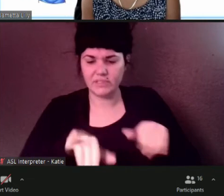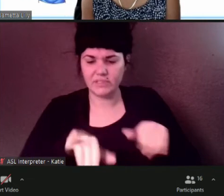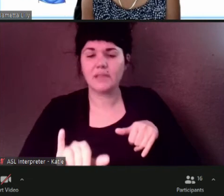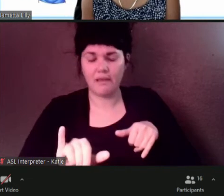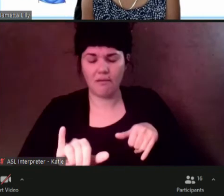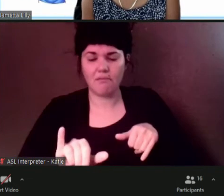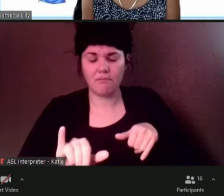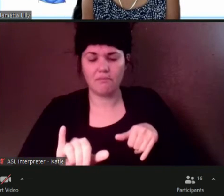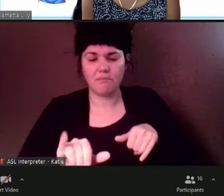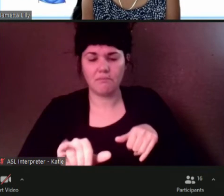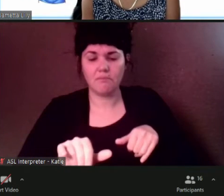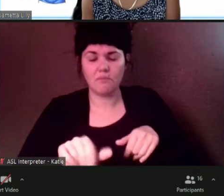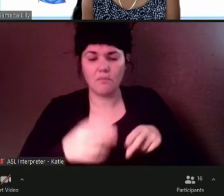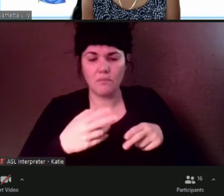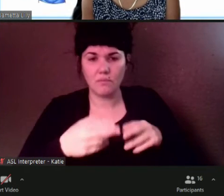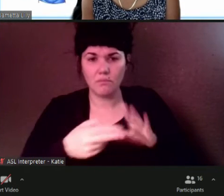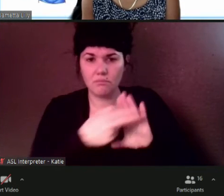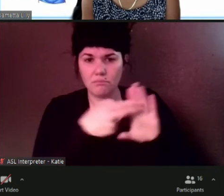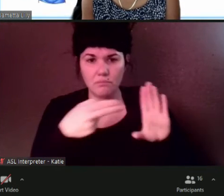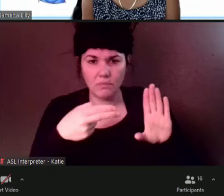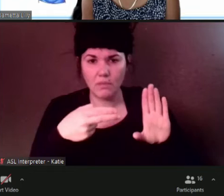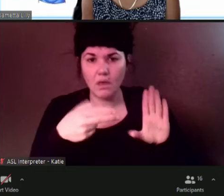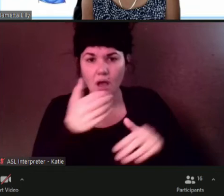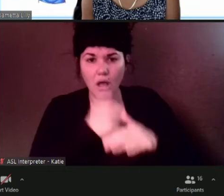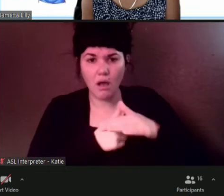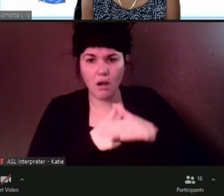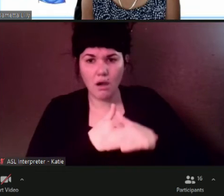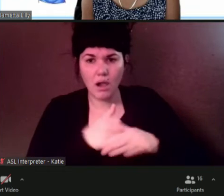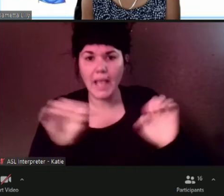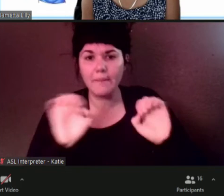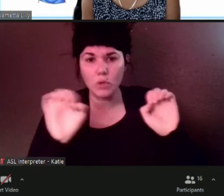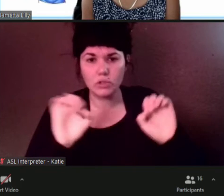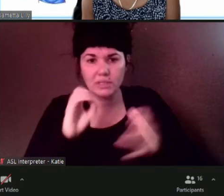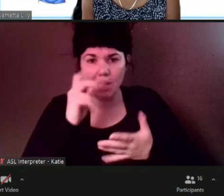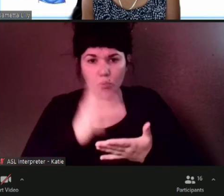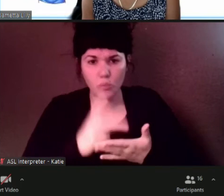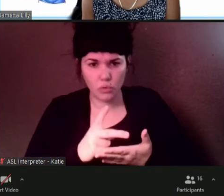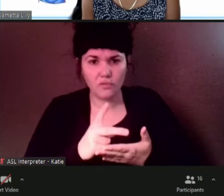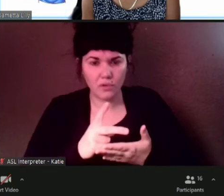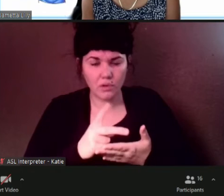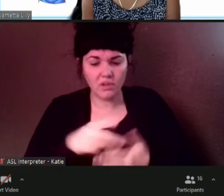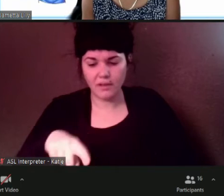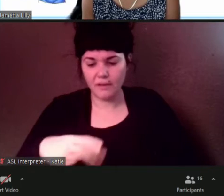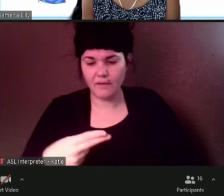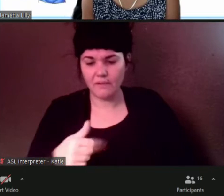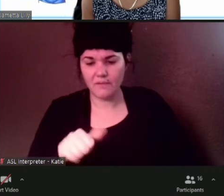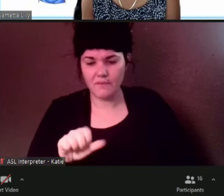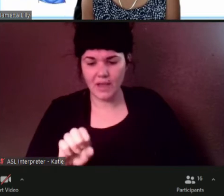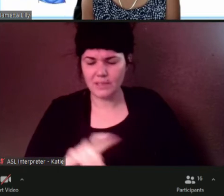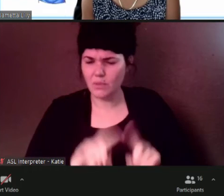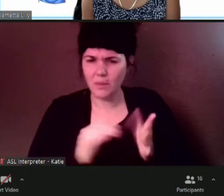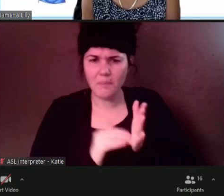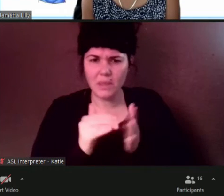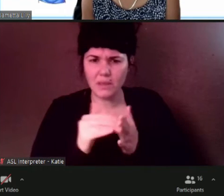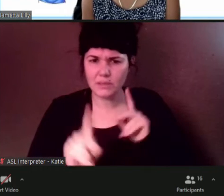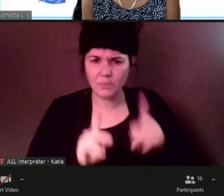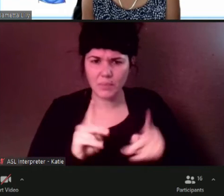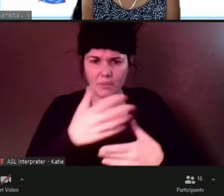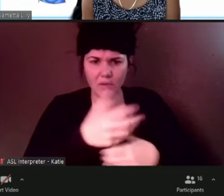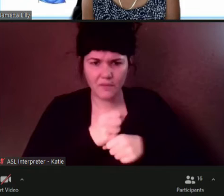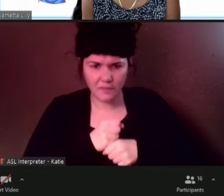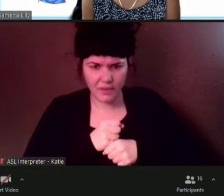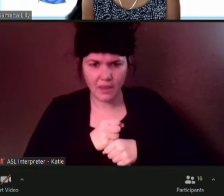phase um even though they've been given now to millions of people yes so when you look at the